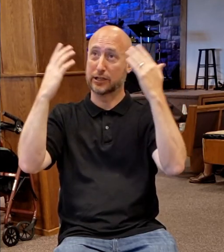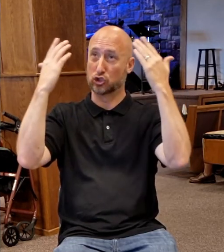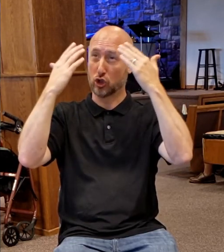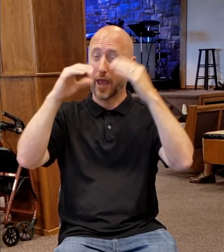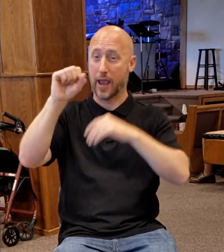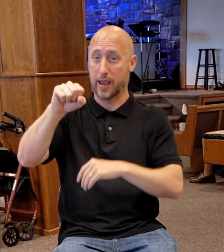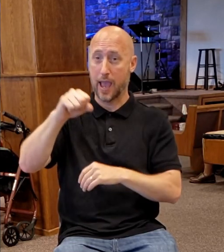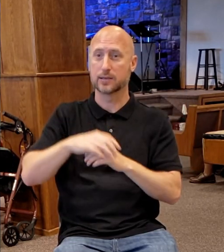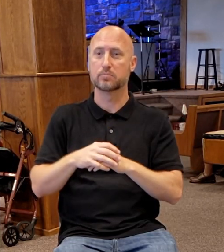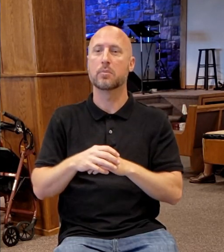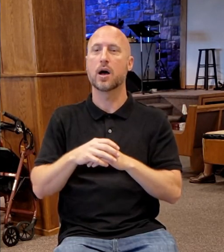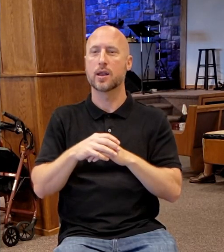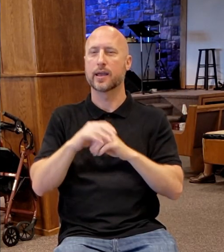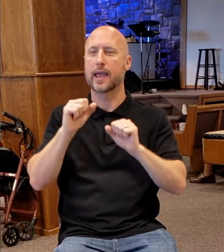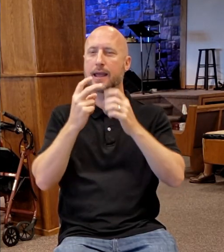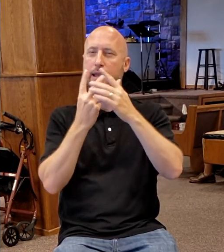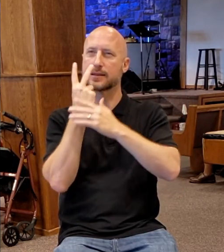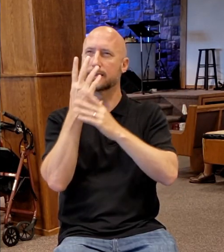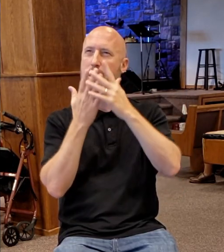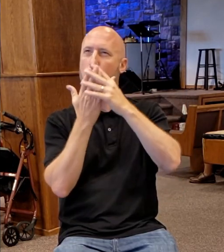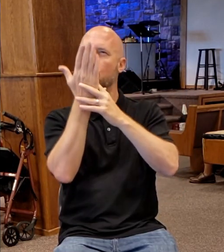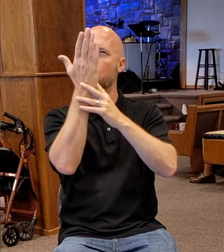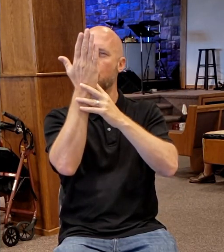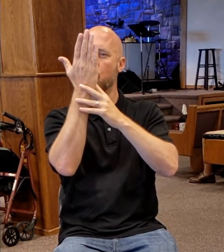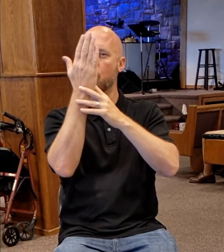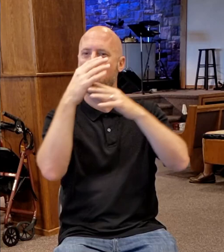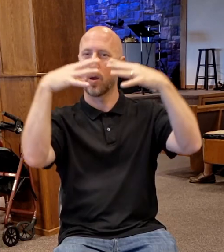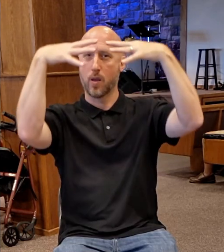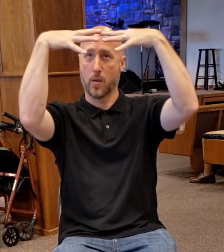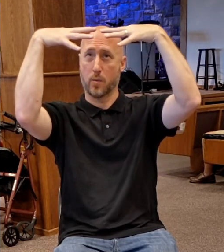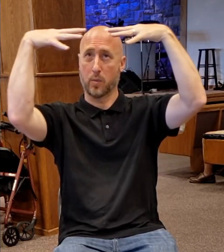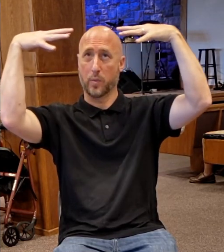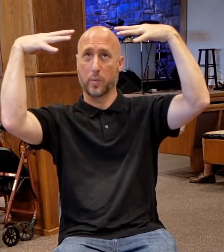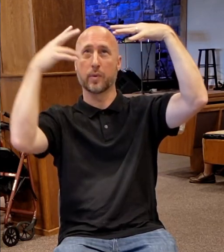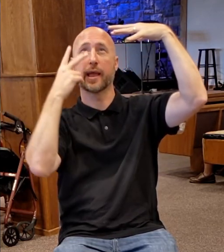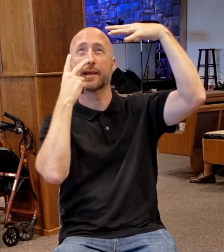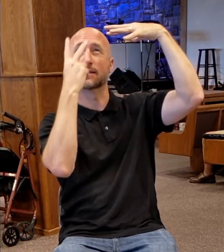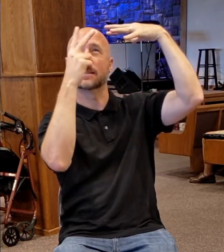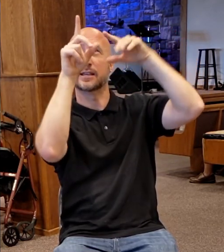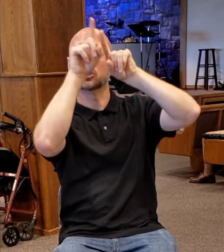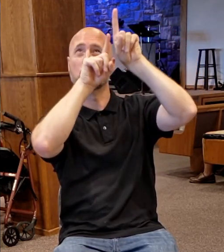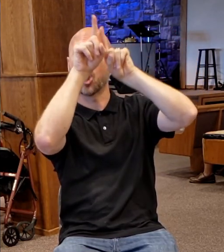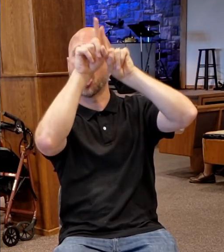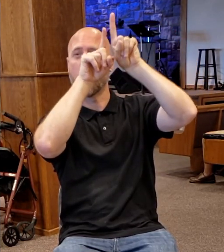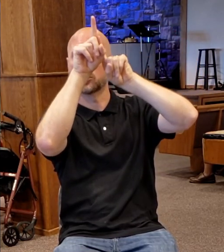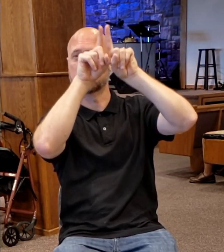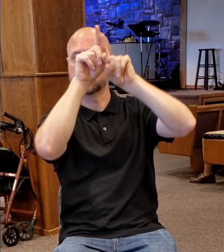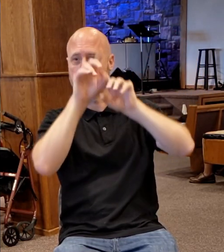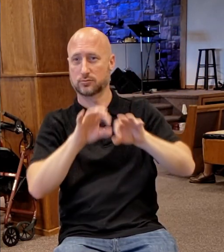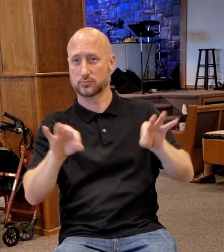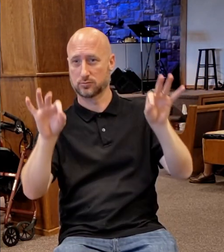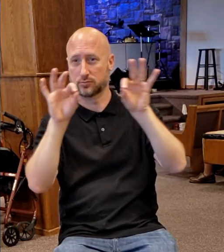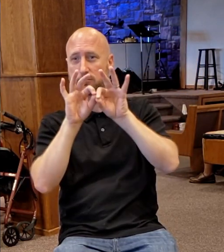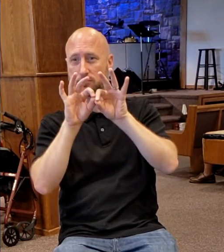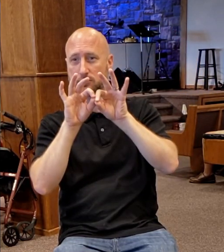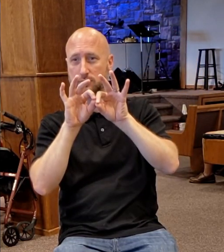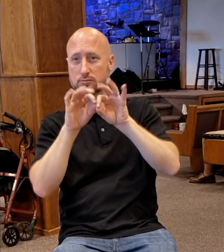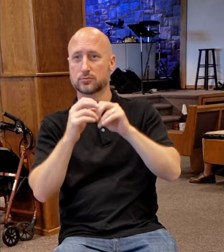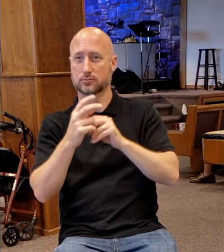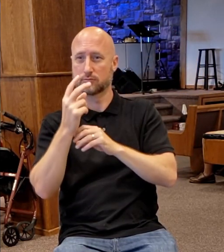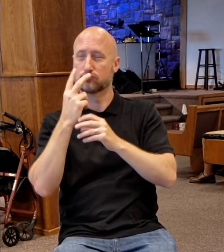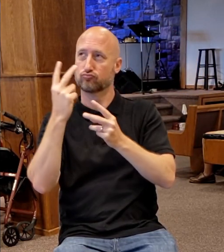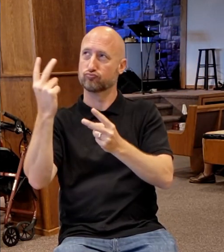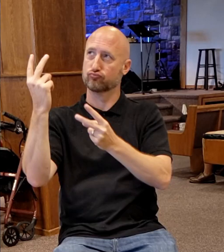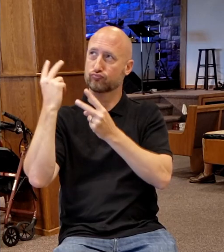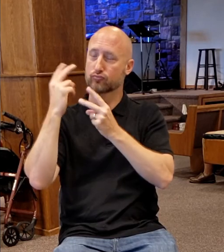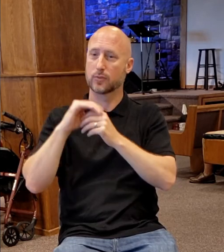let the stars be visible. So that they could lay with their children and talk about the God of Abraham, Isaac, and Jacob. And the stars of heaven and what he